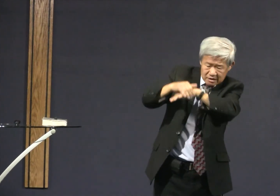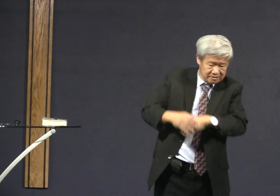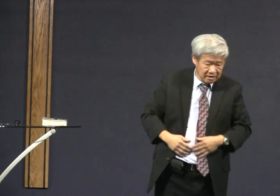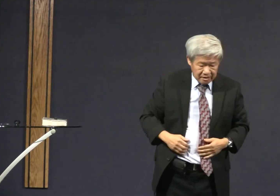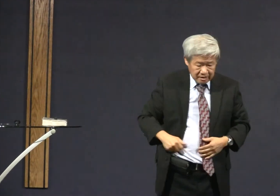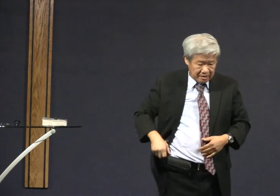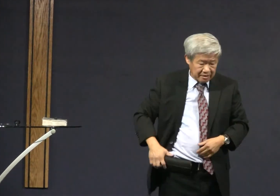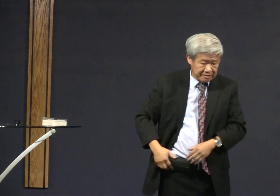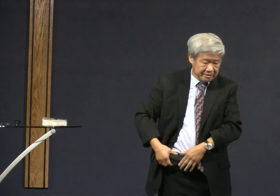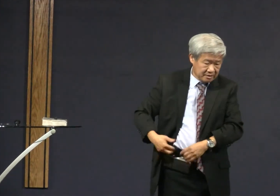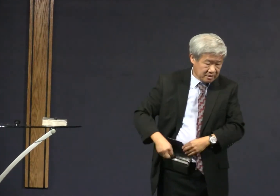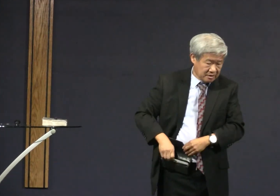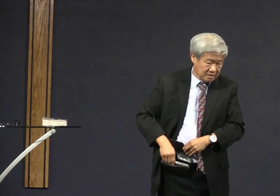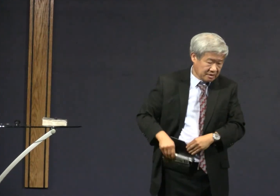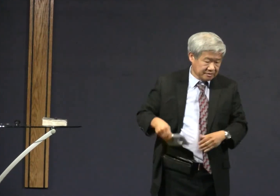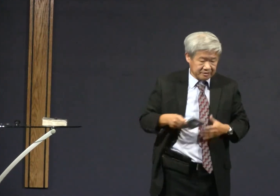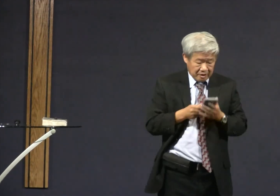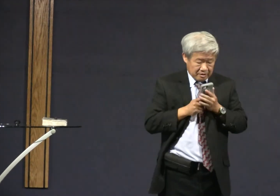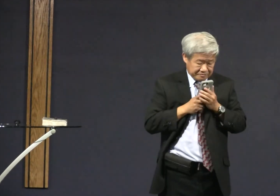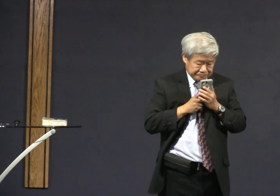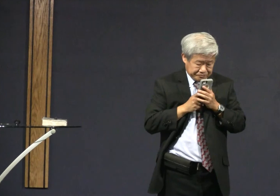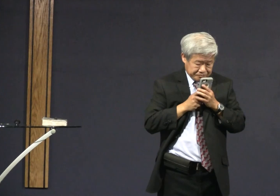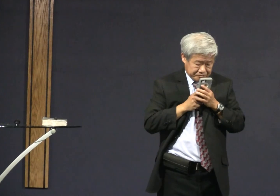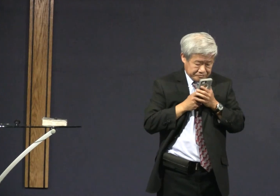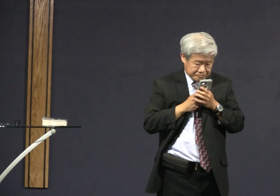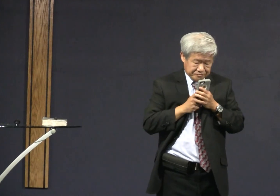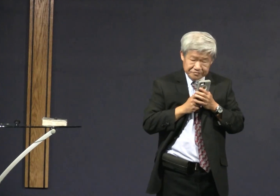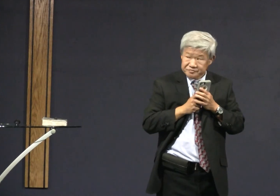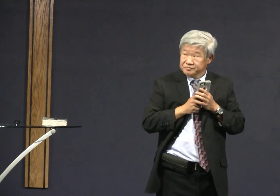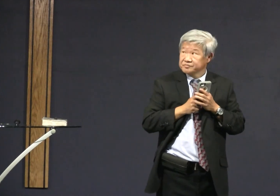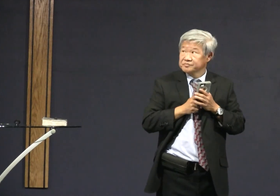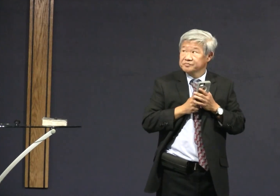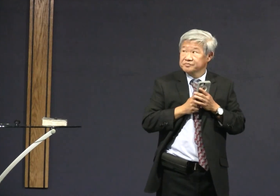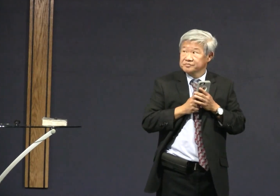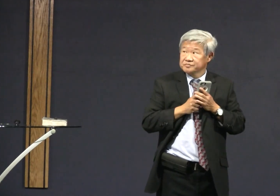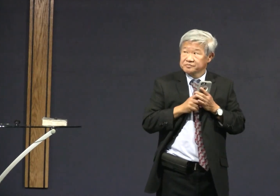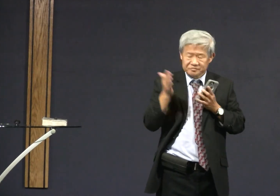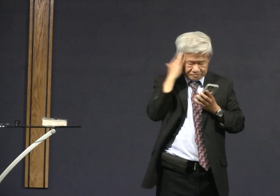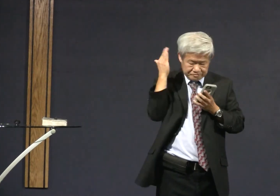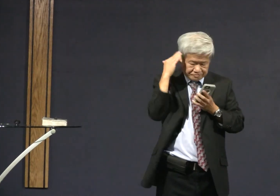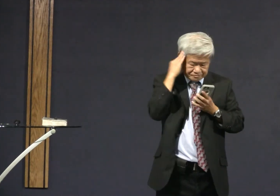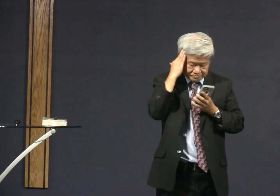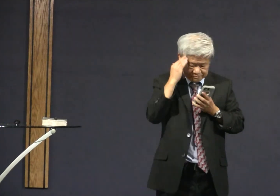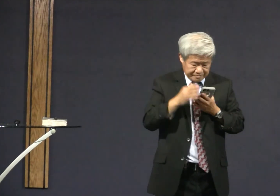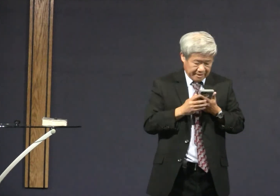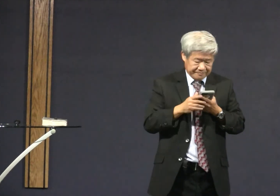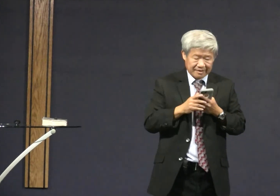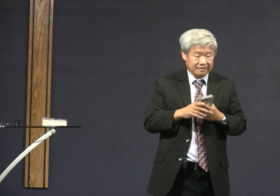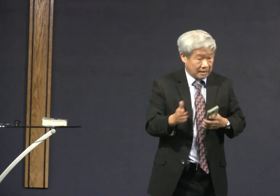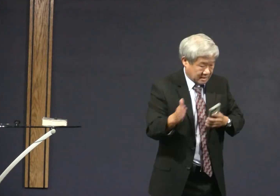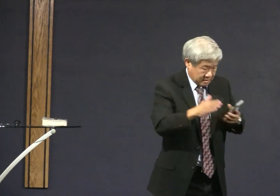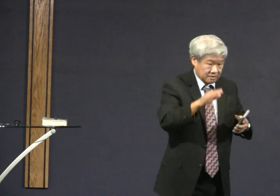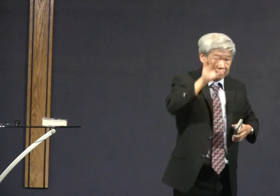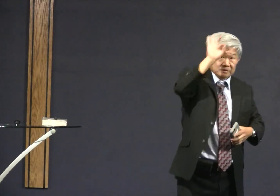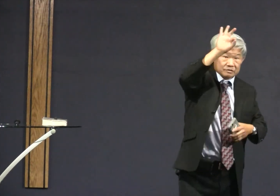pay attention to the teacher it's important to learn English oh I'd rather than play on my phone I know I know I know